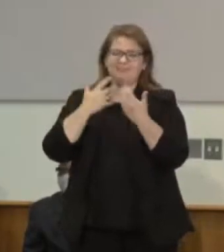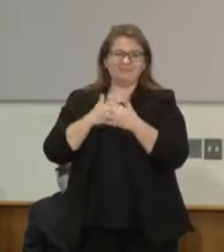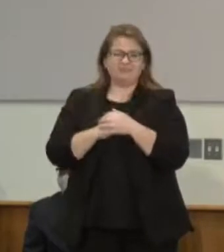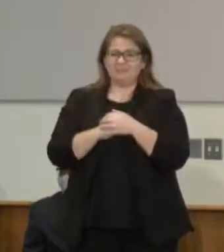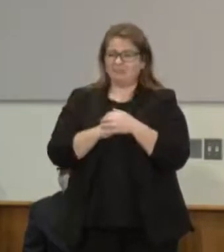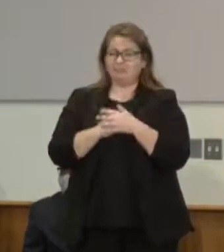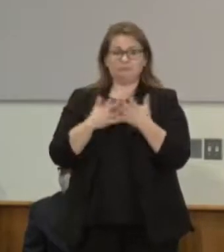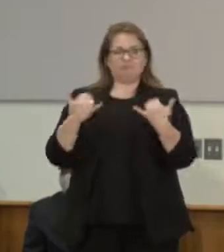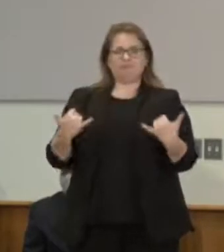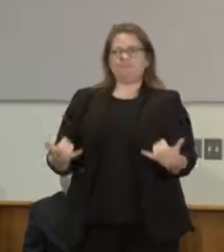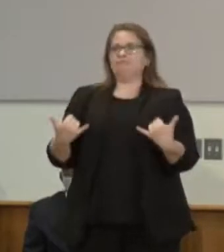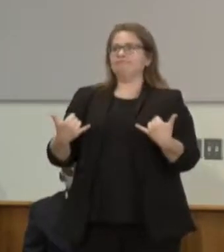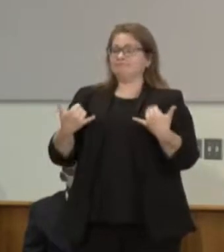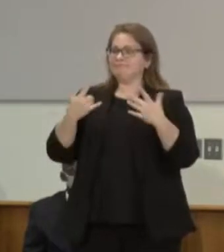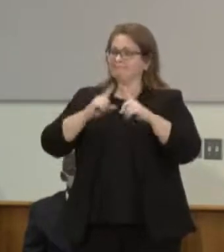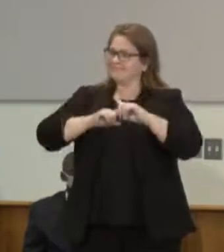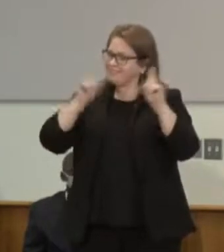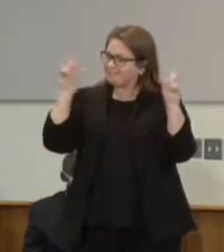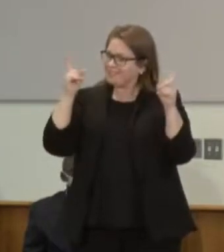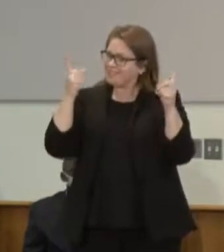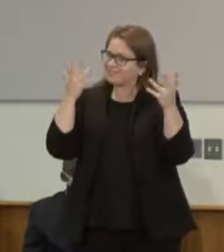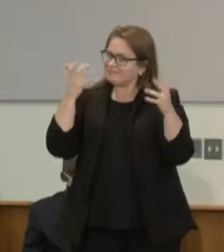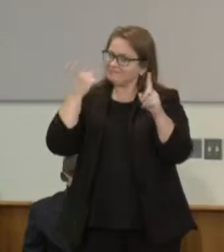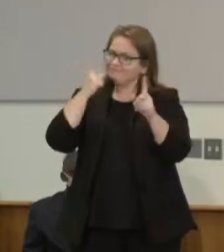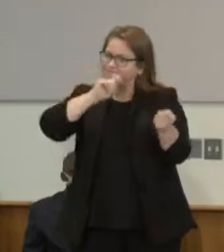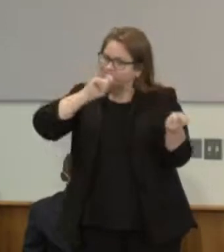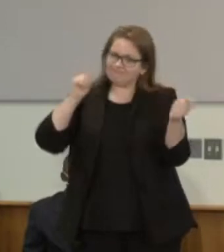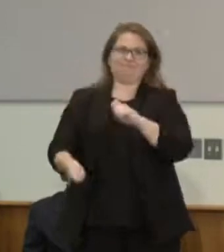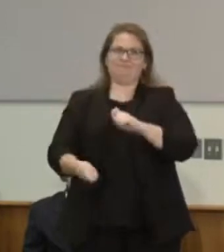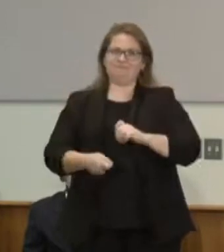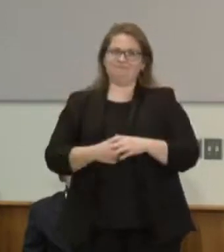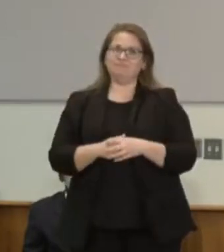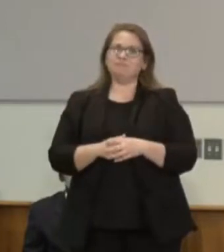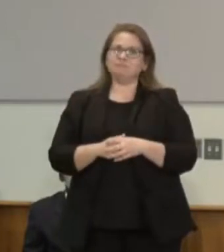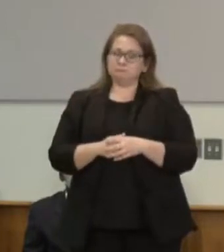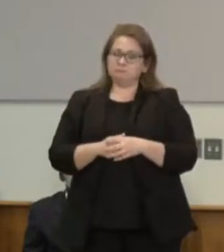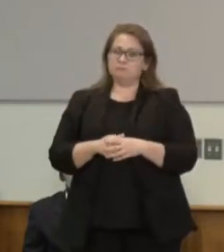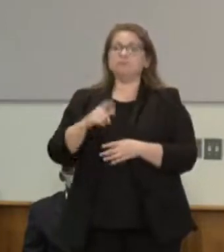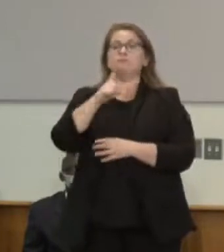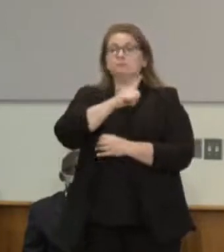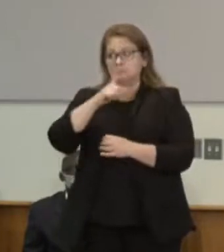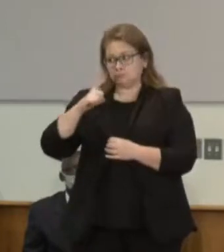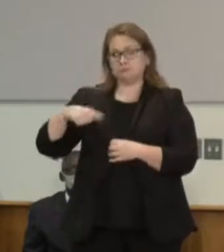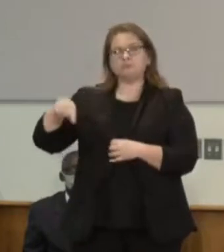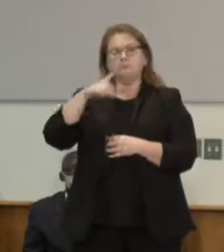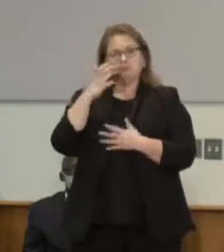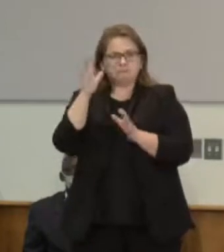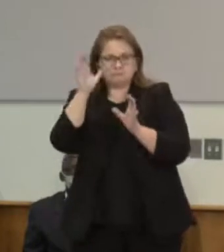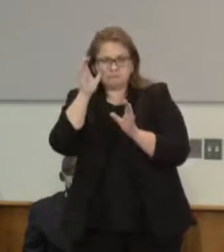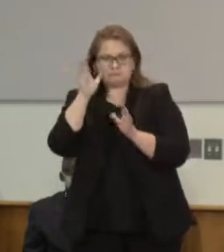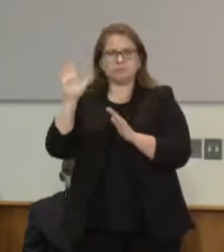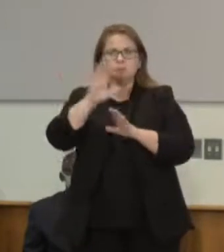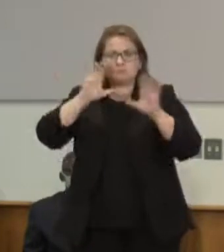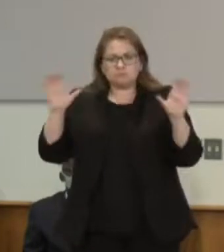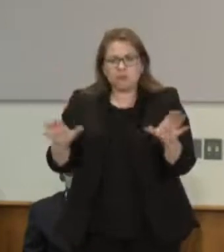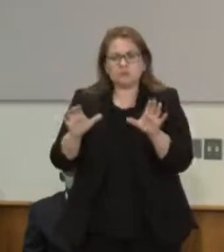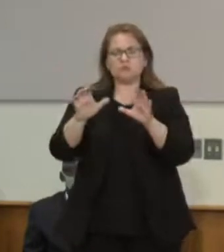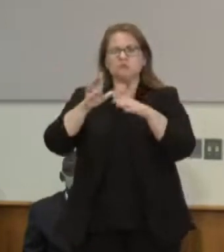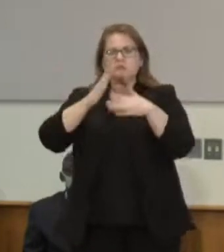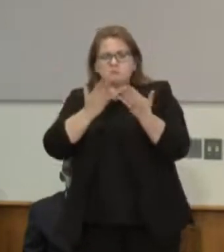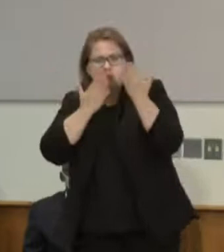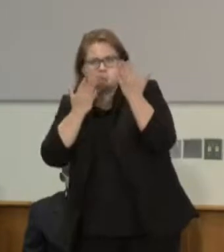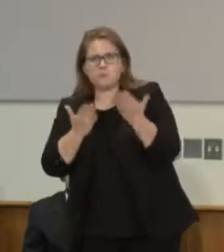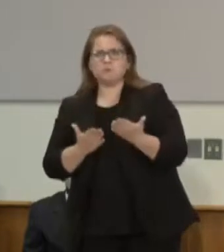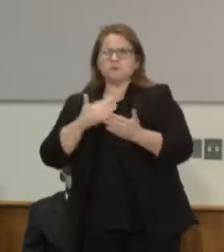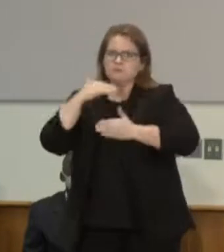and that our legislators not only hear these proposals, but finally act on them. Thank you. And with